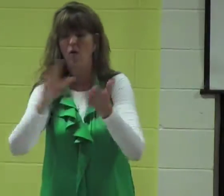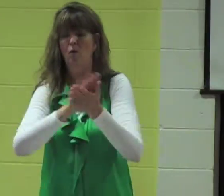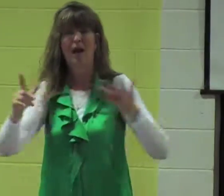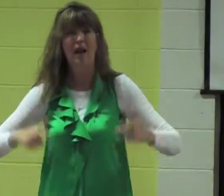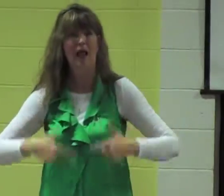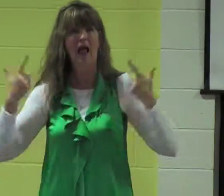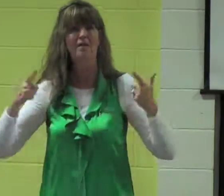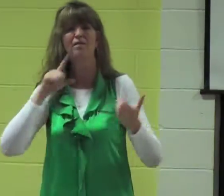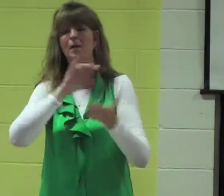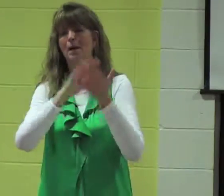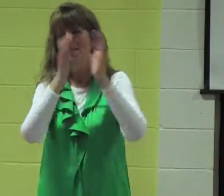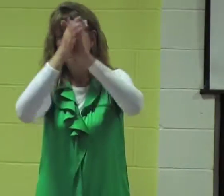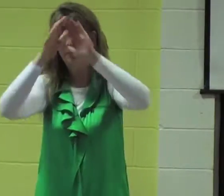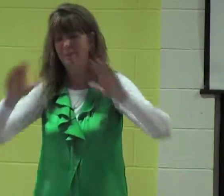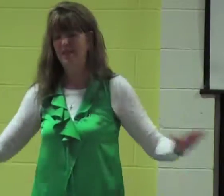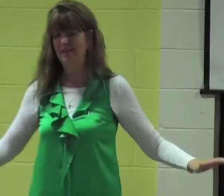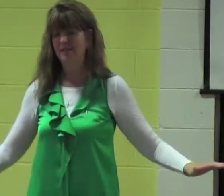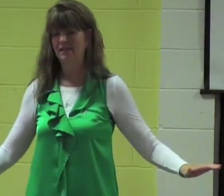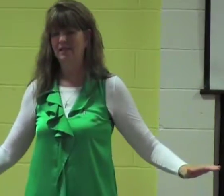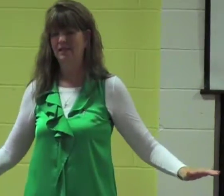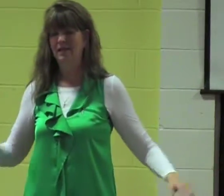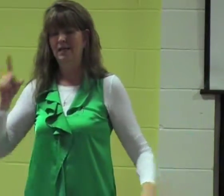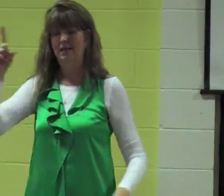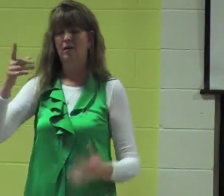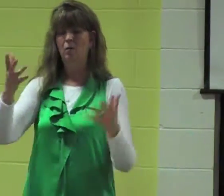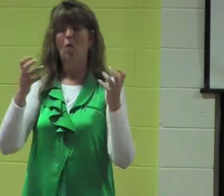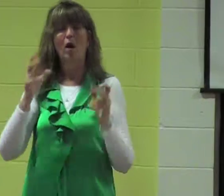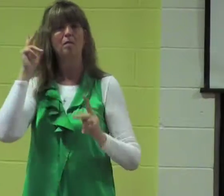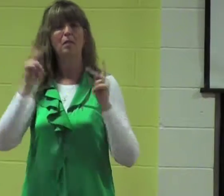and holiness and peace.